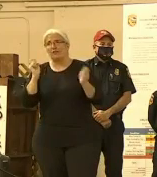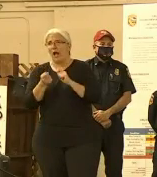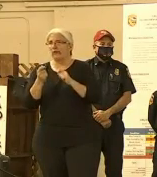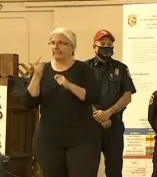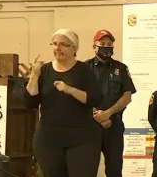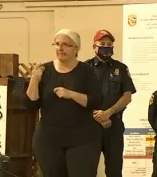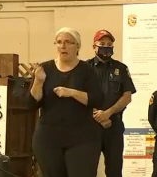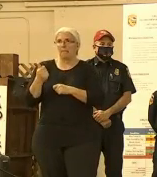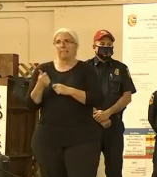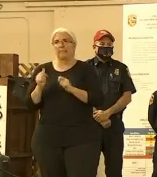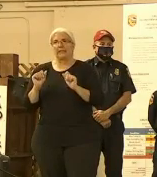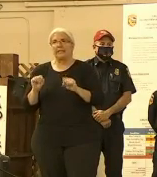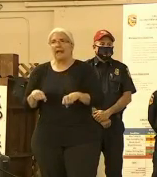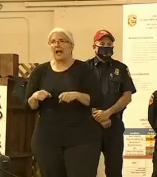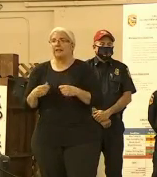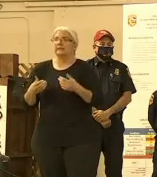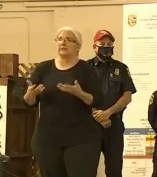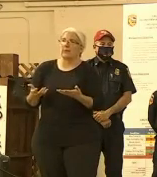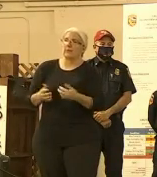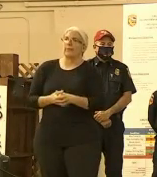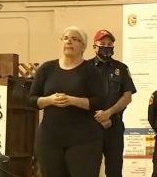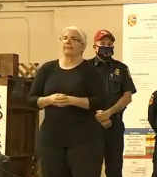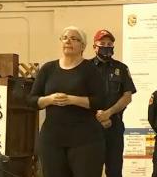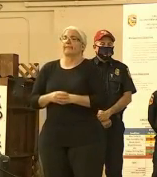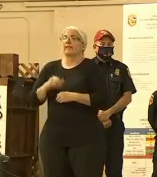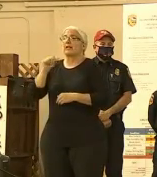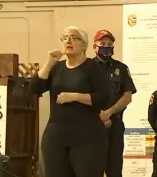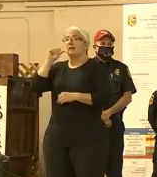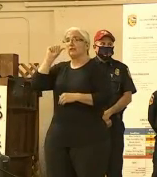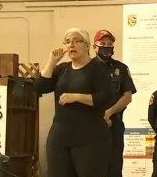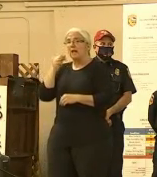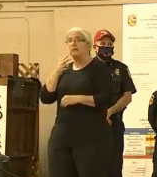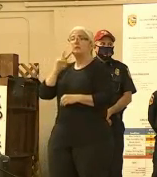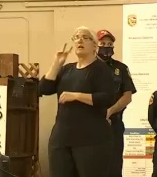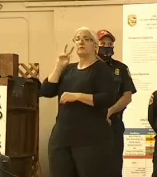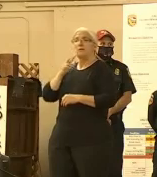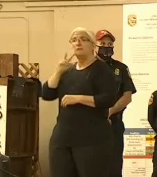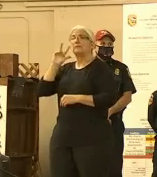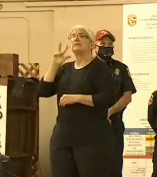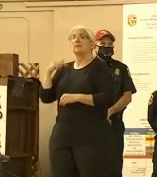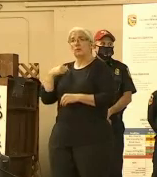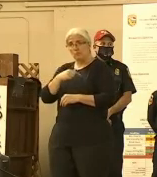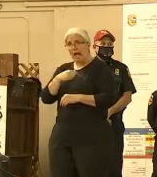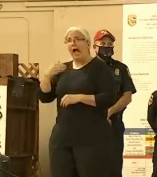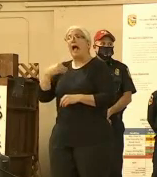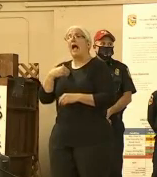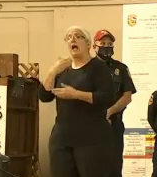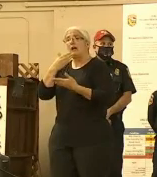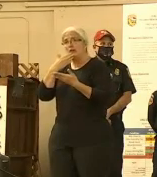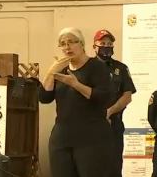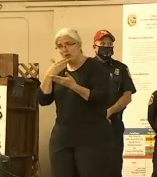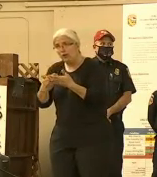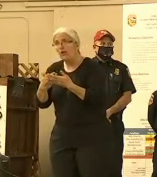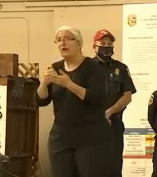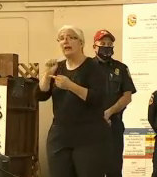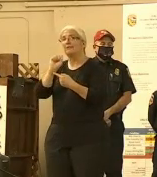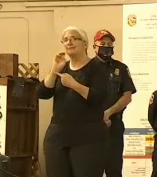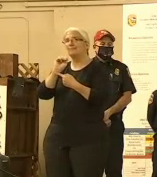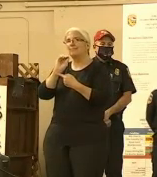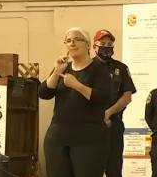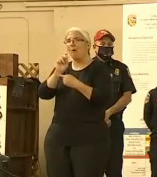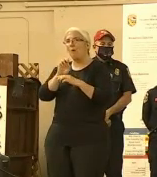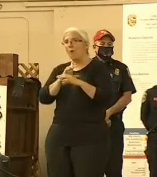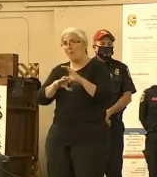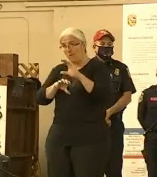incident. With that, yesterday and the day before, we did have a pretty good smoke conversion that's been sitting over the incident. That limits some of our aircraft